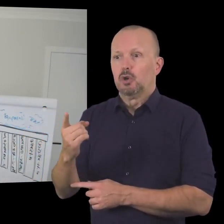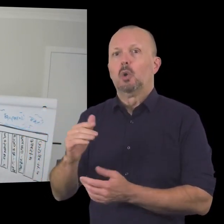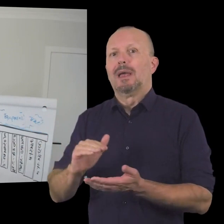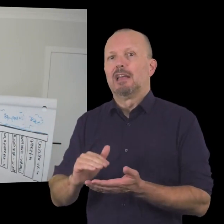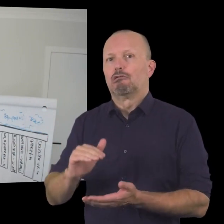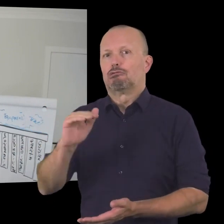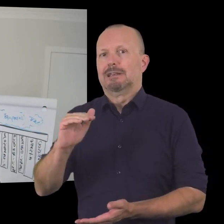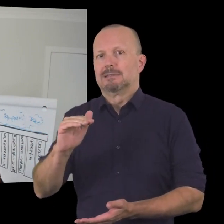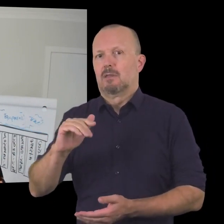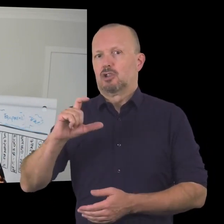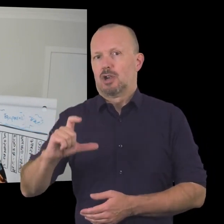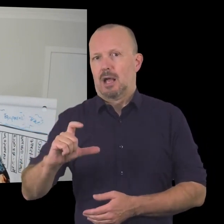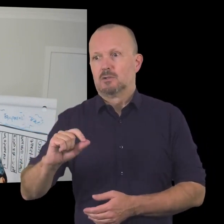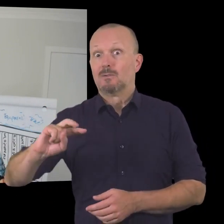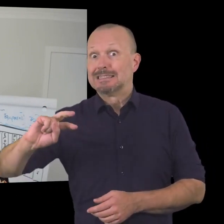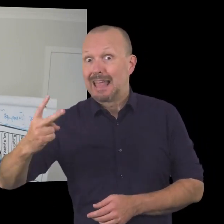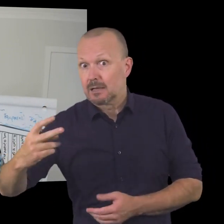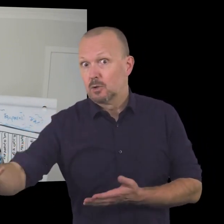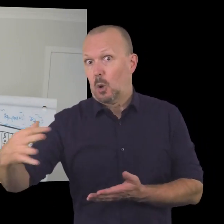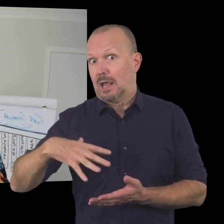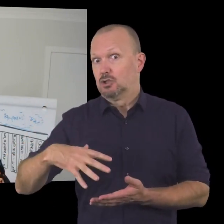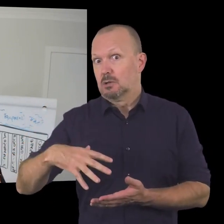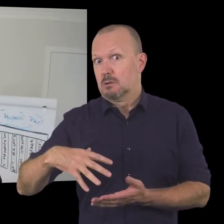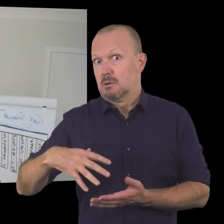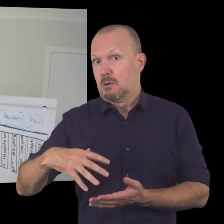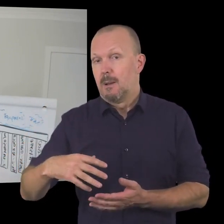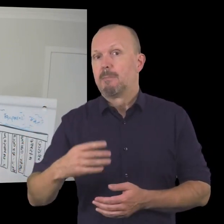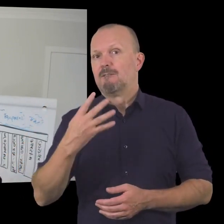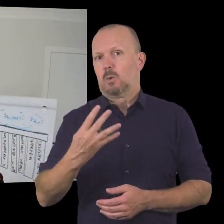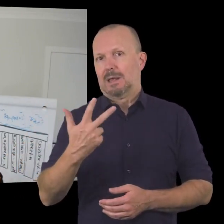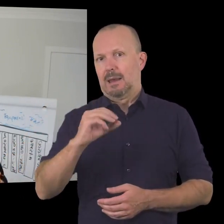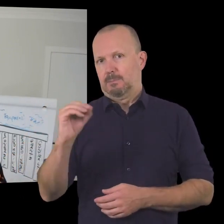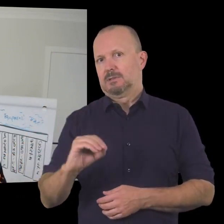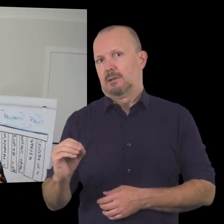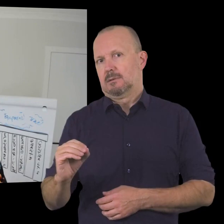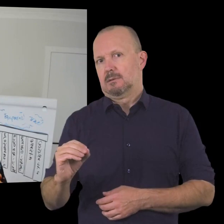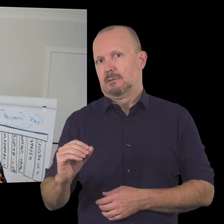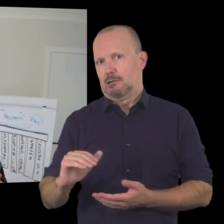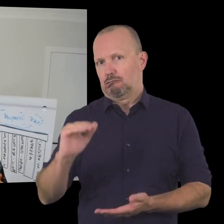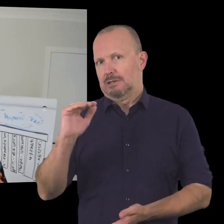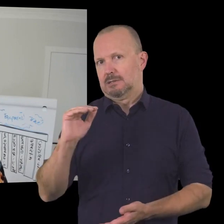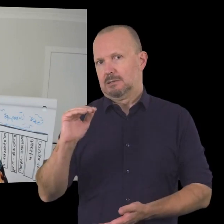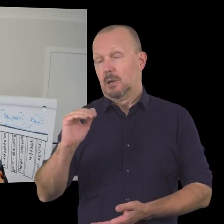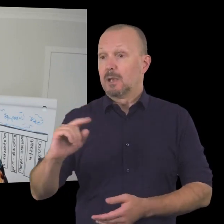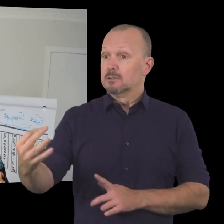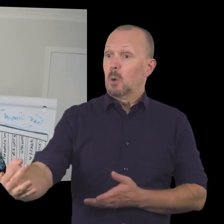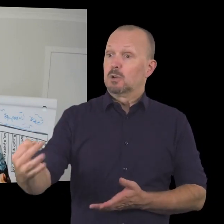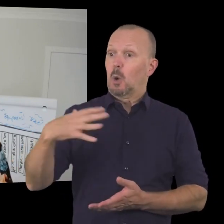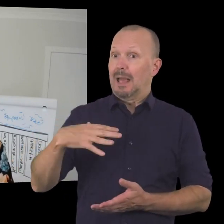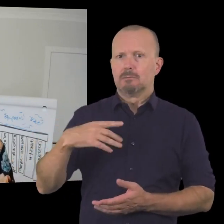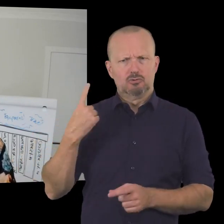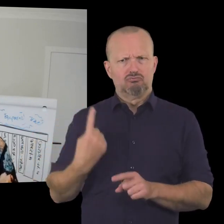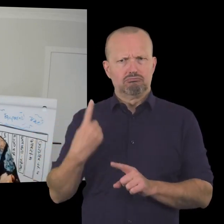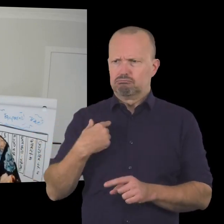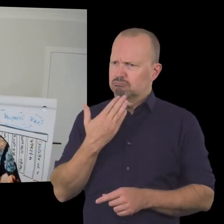chances of giving a second time uh by 48 percent uh when you say thank you after that second